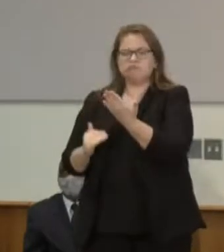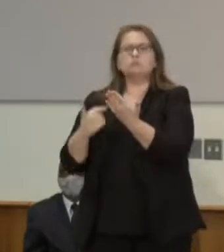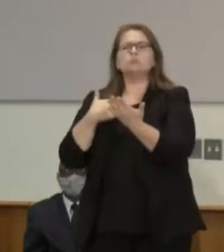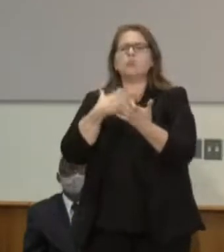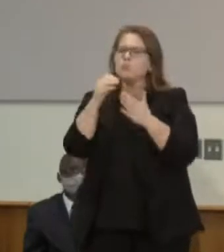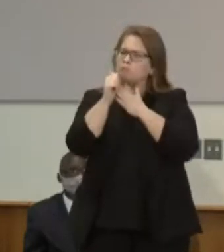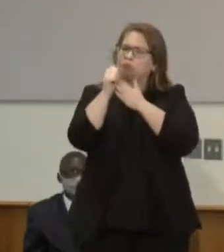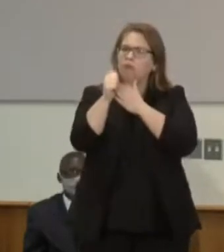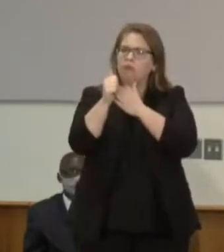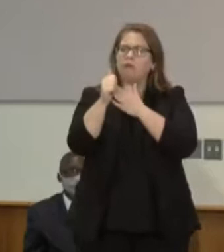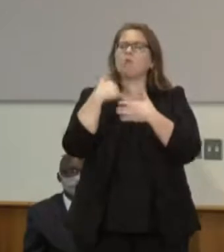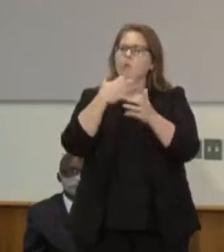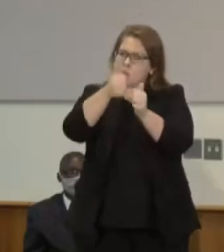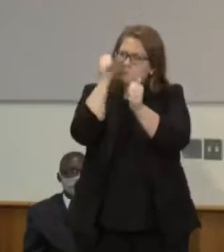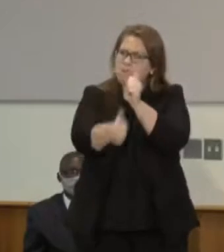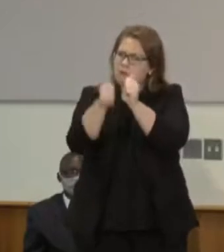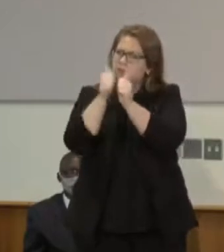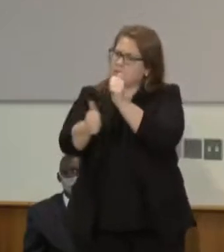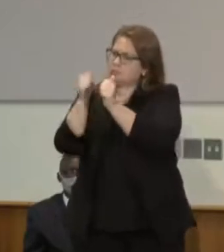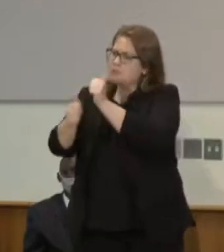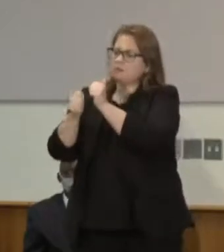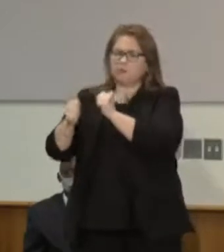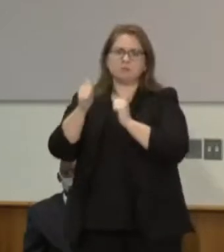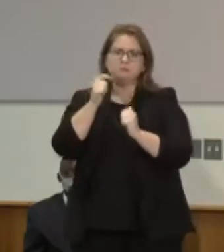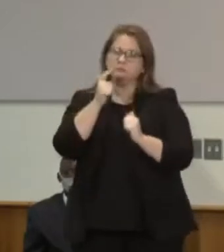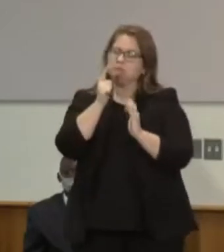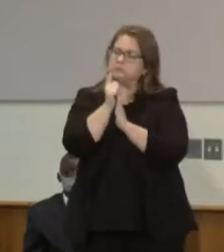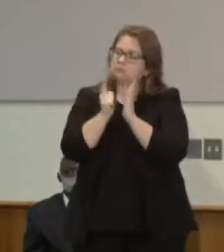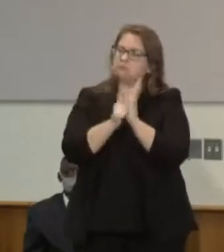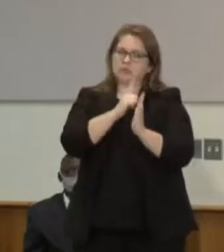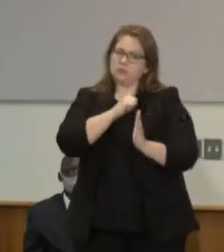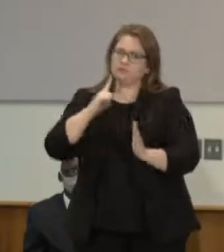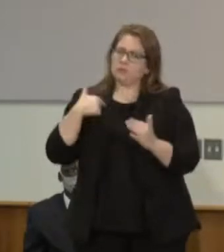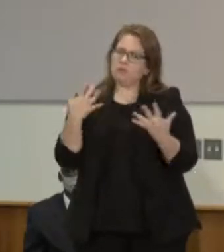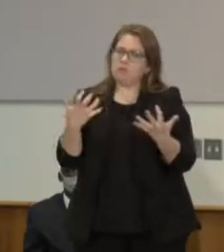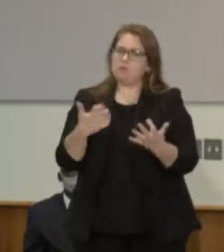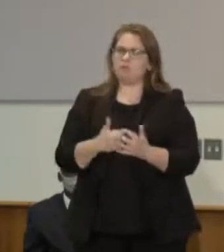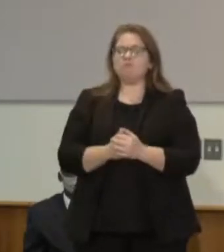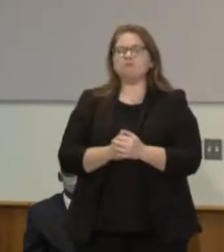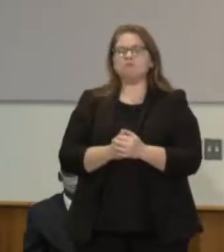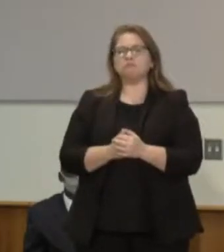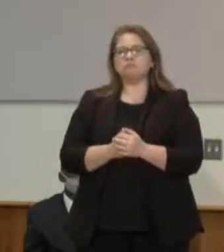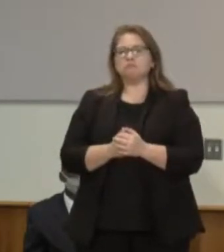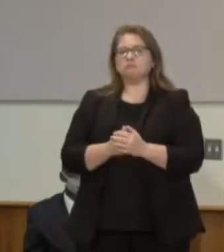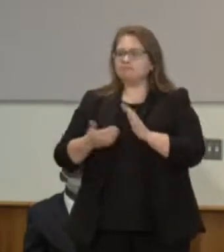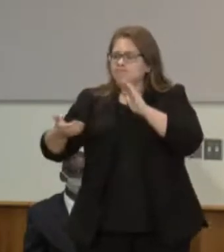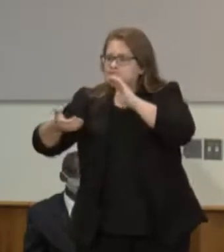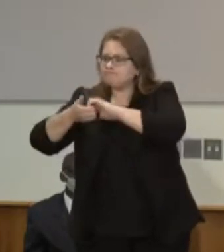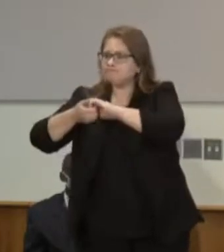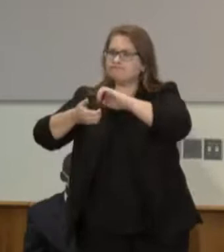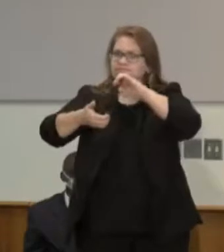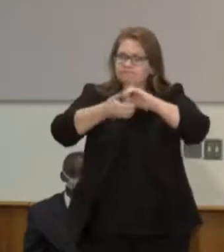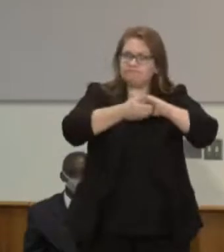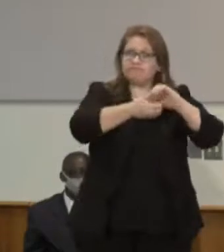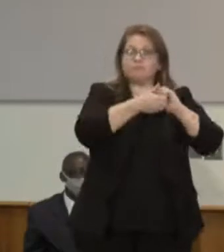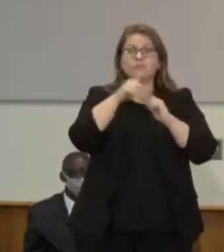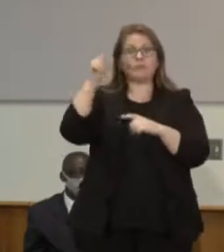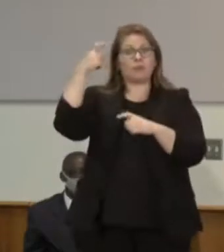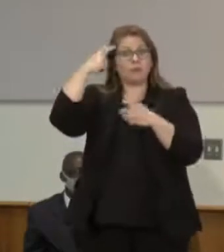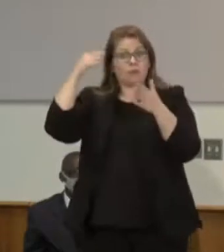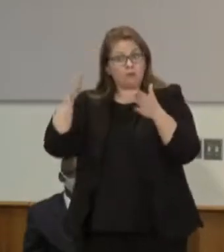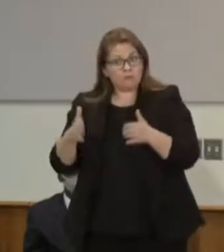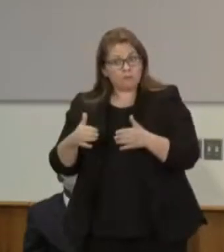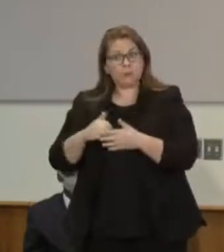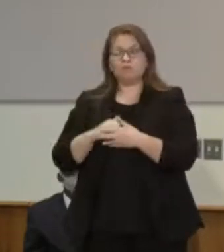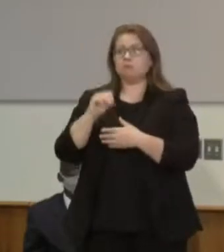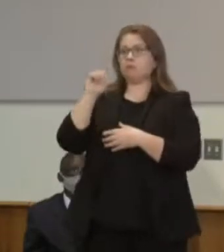is passed in the Legislature. This work must be done in true partnership with the Governor's Administration, our colleagues